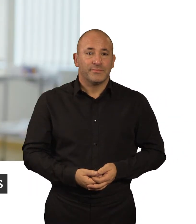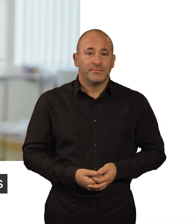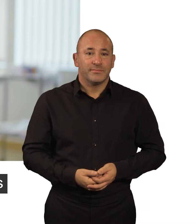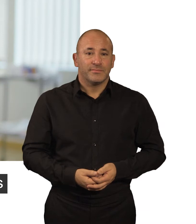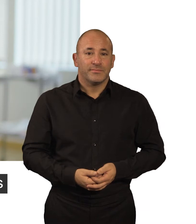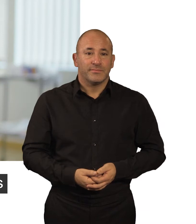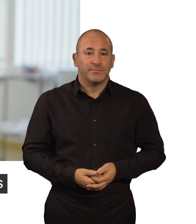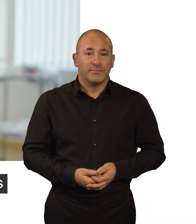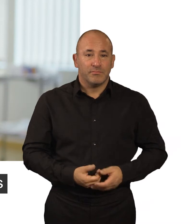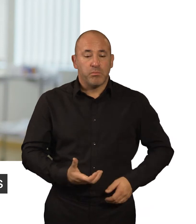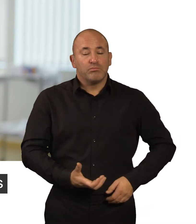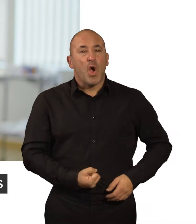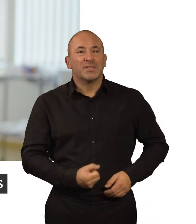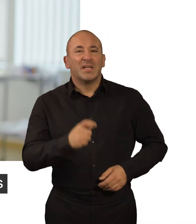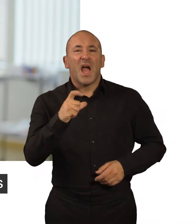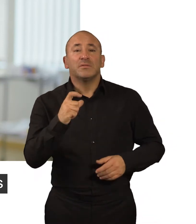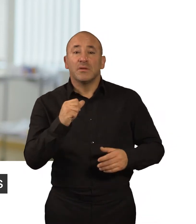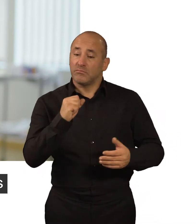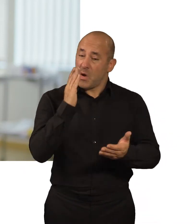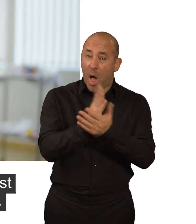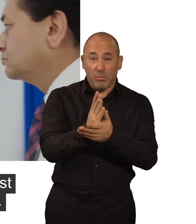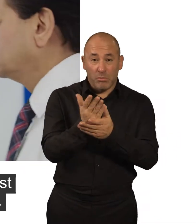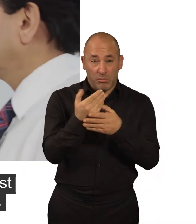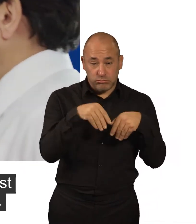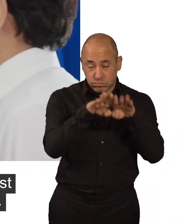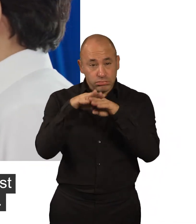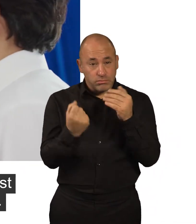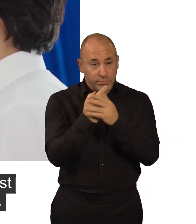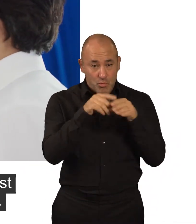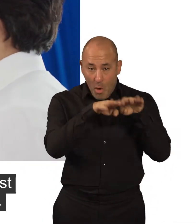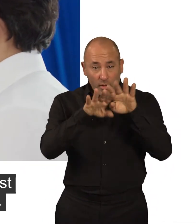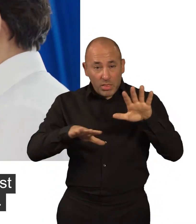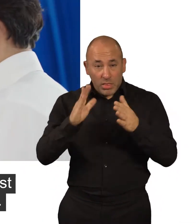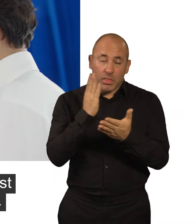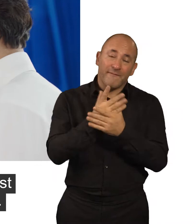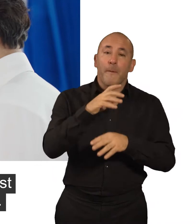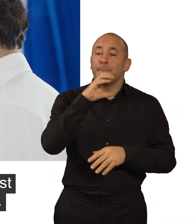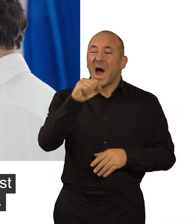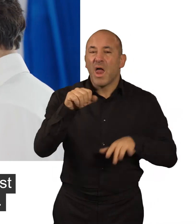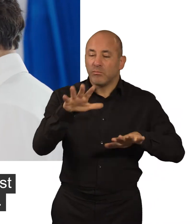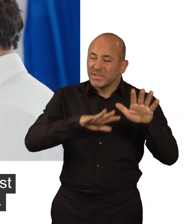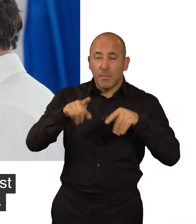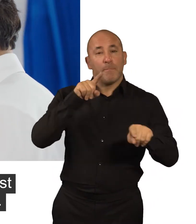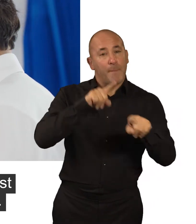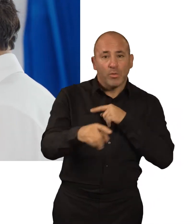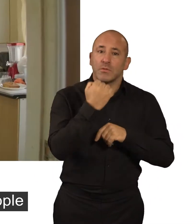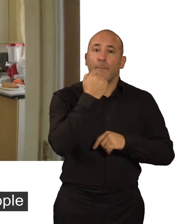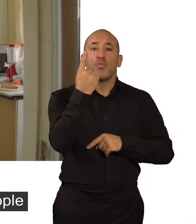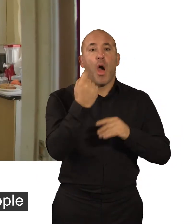Prostate cancer happens to be very common. It is in fact the commonest cancer in men in UK. I always assumed